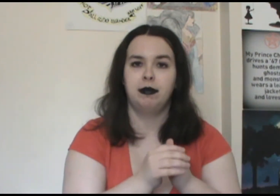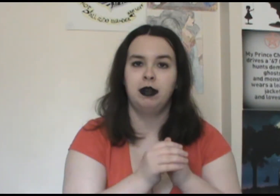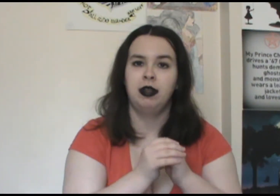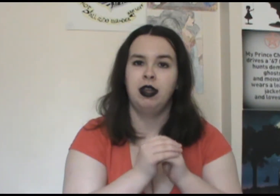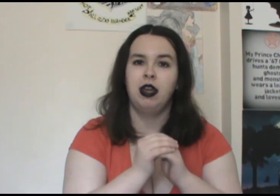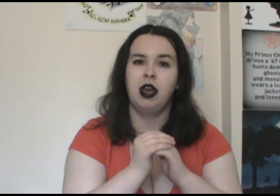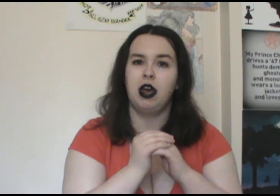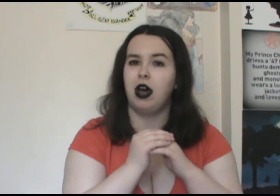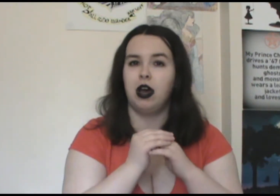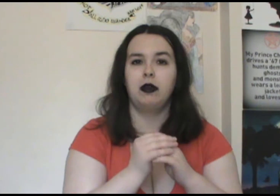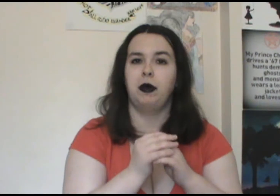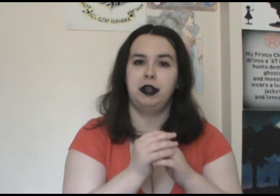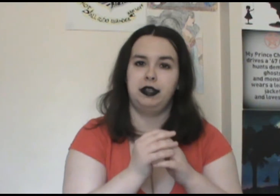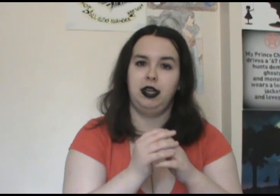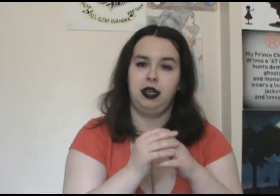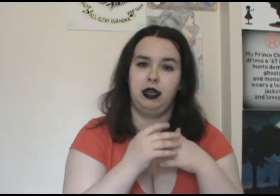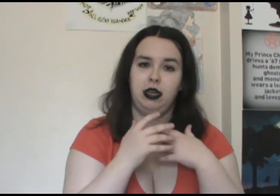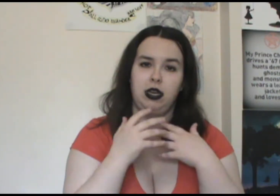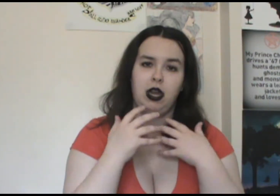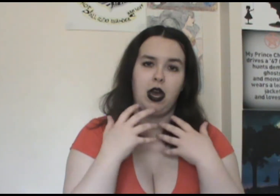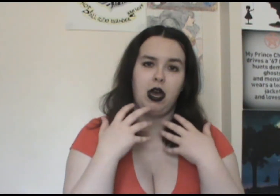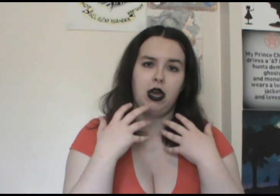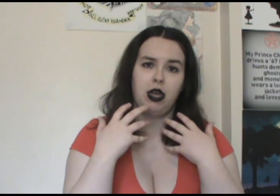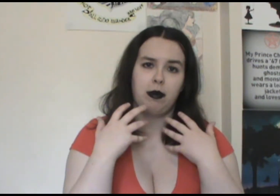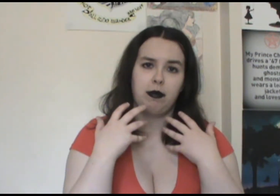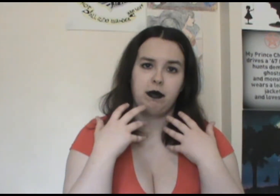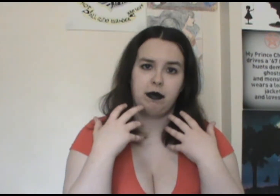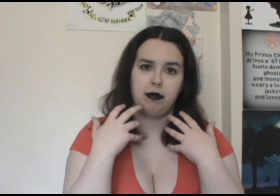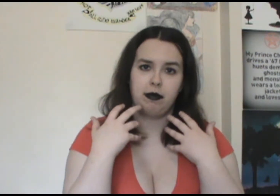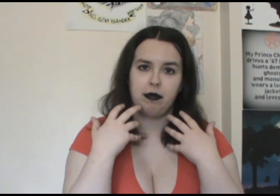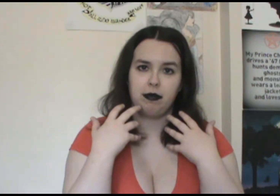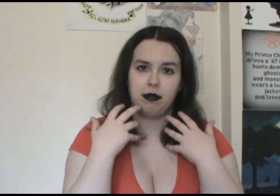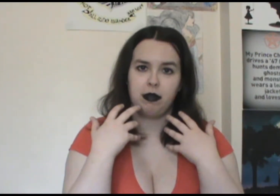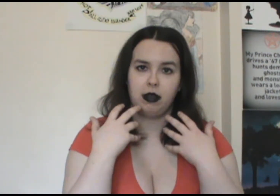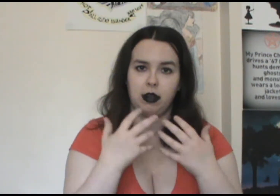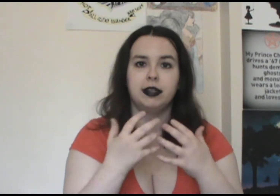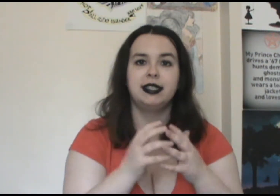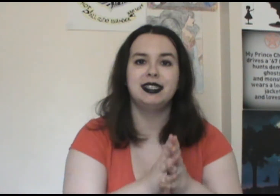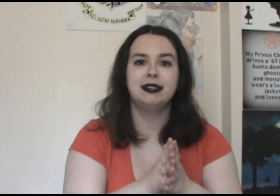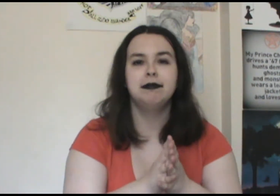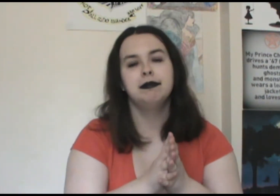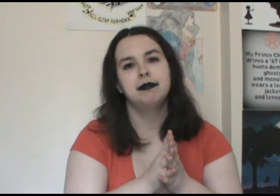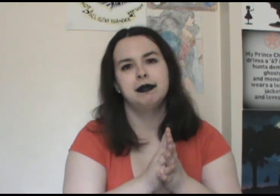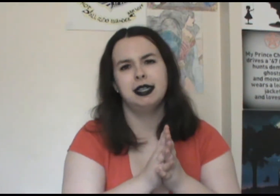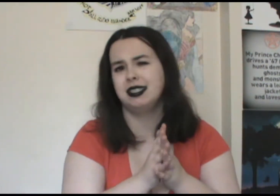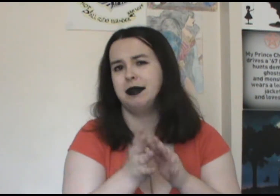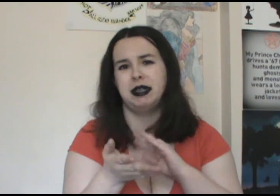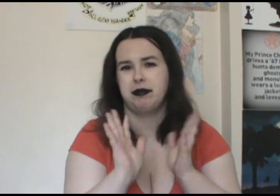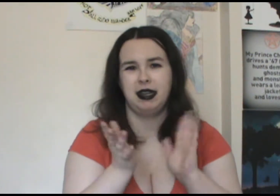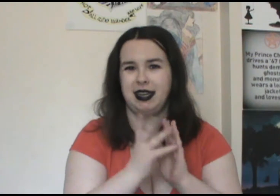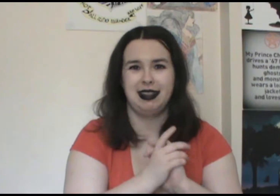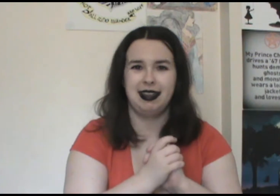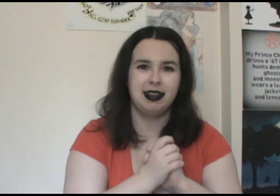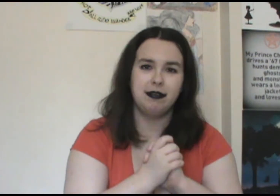unwanted occurrences, is the best word I can think of.